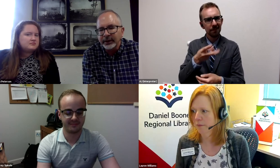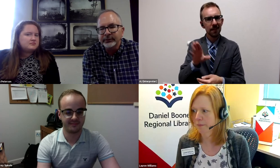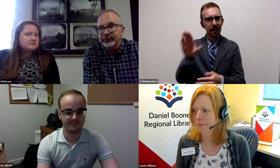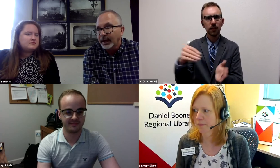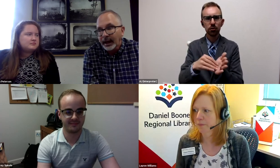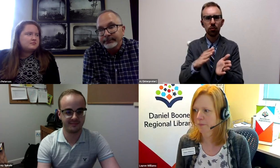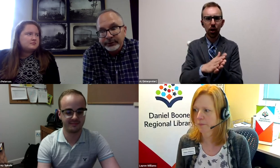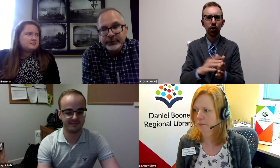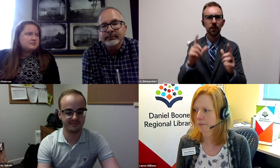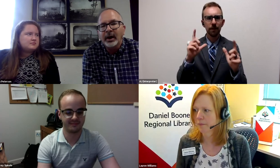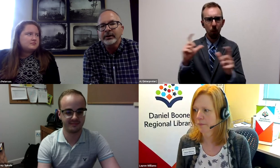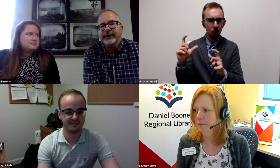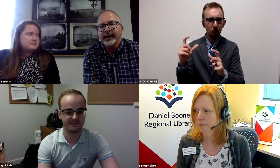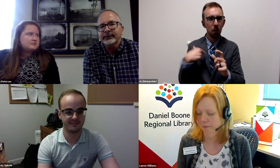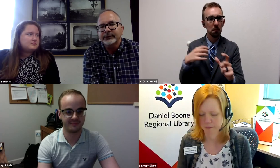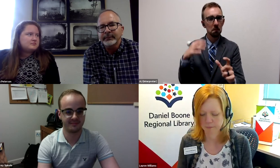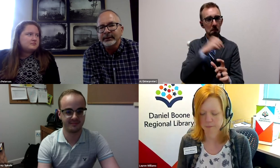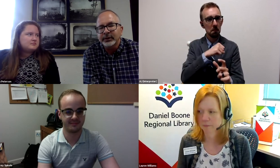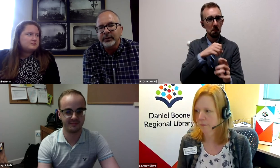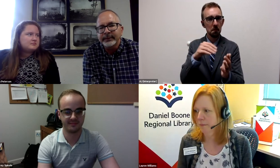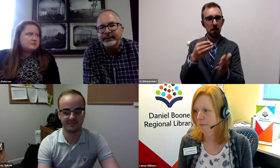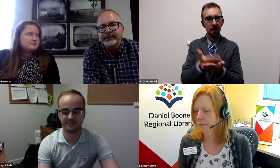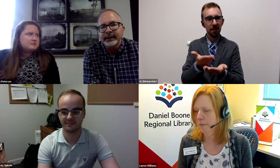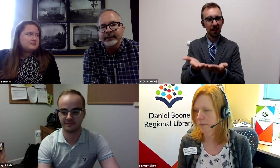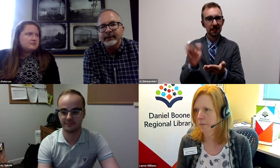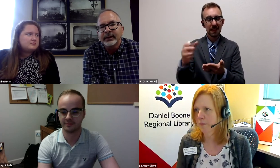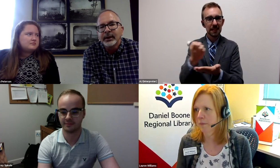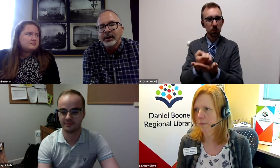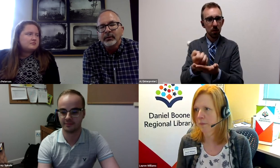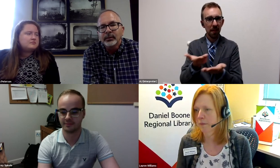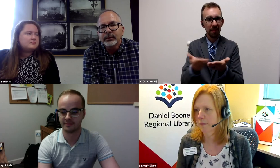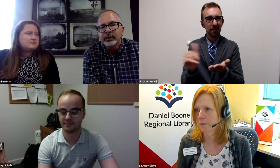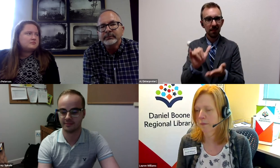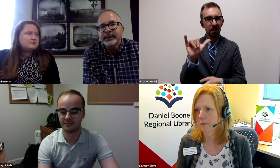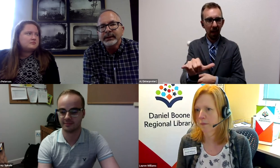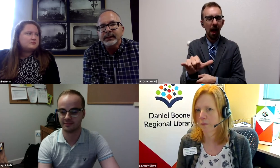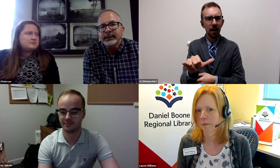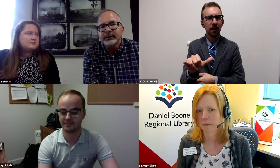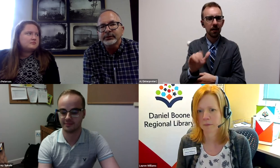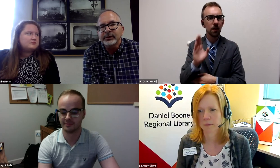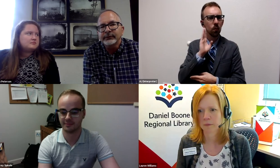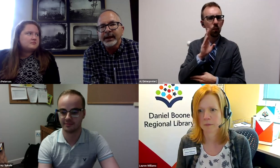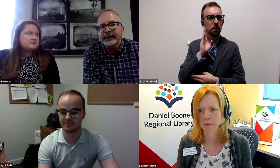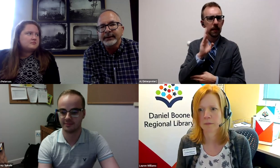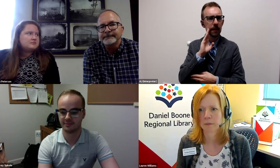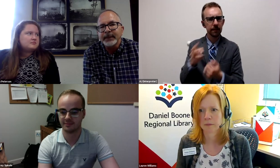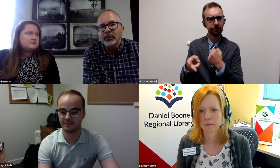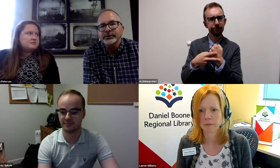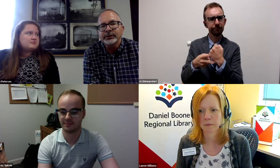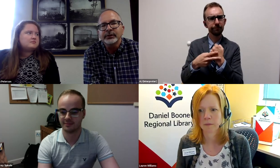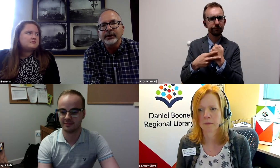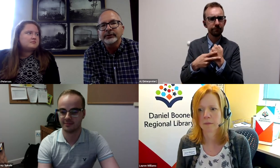photos. I presume artifacts, some of his equipment, things like that would be conserved at